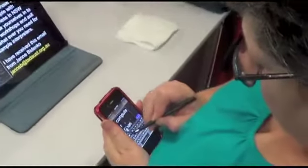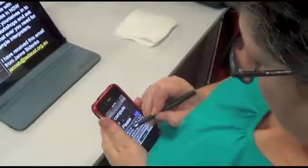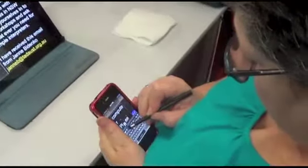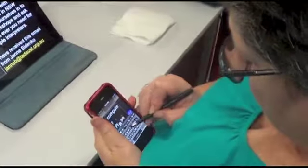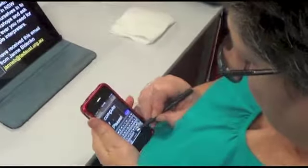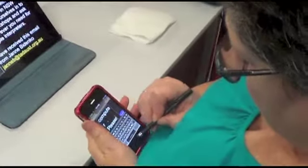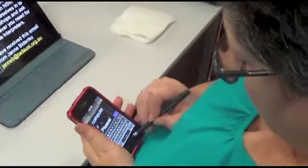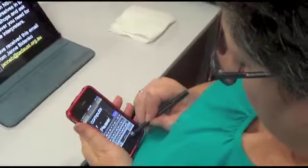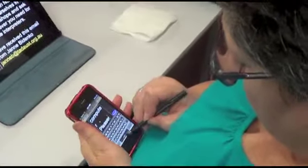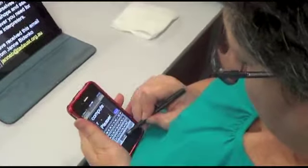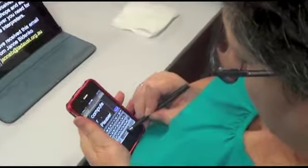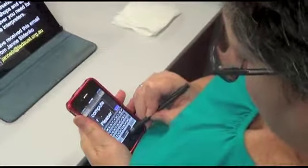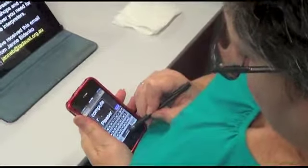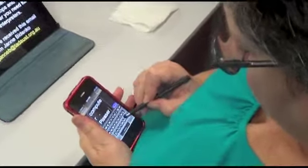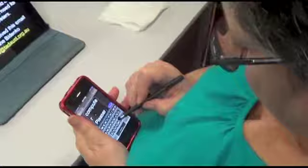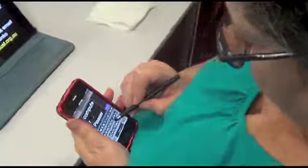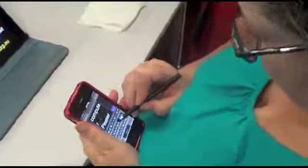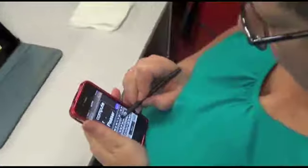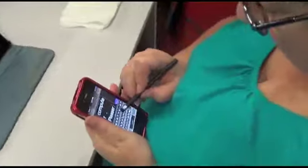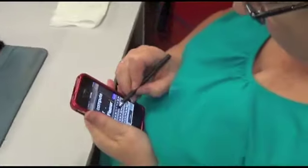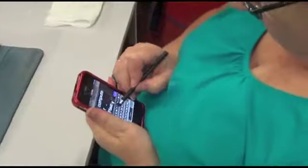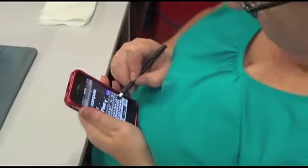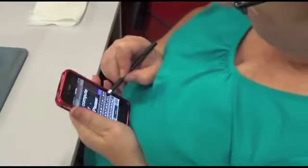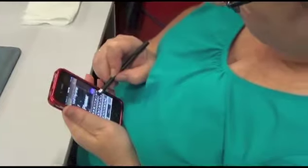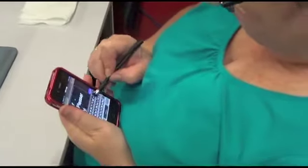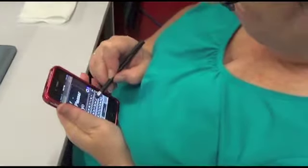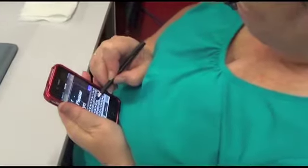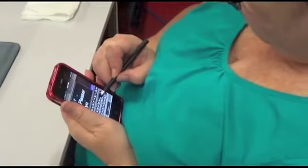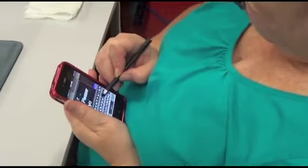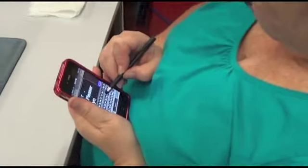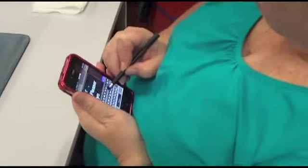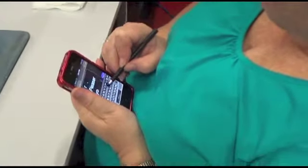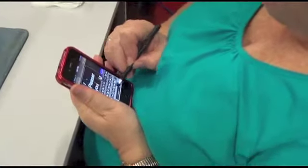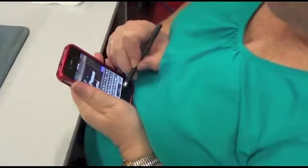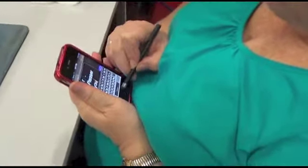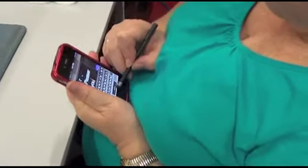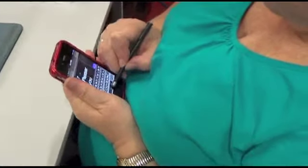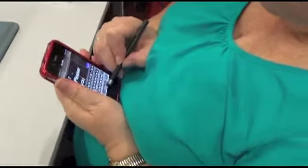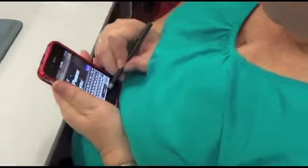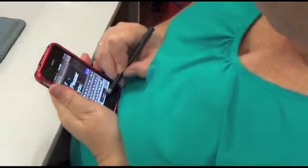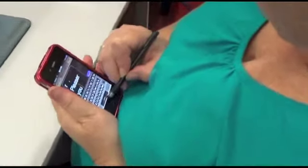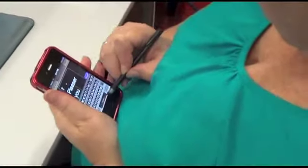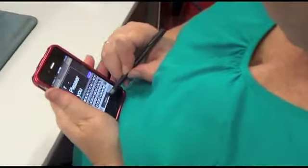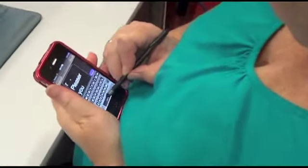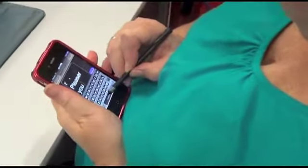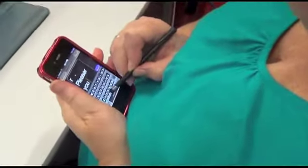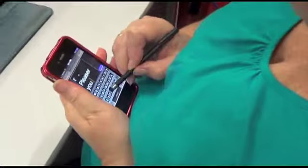Gina realised after all that that she didn't have her auntie's address in Italy. Finally,